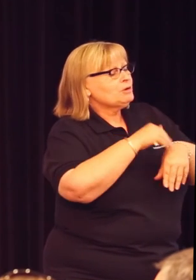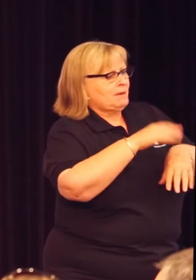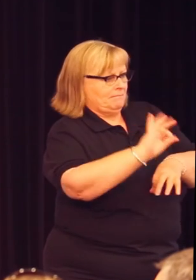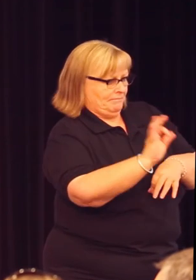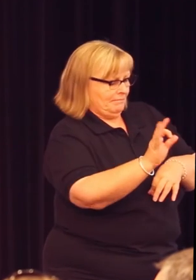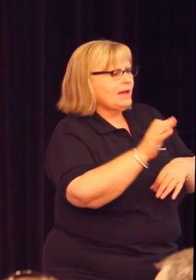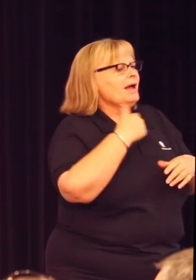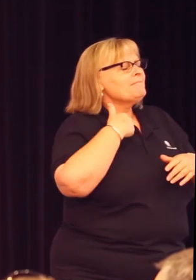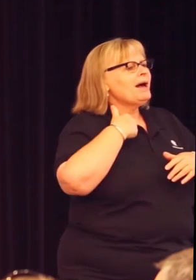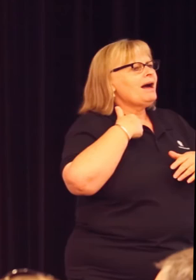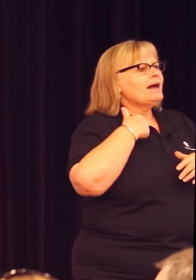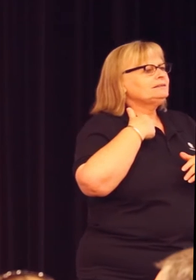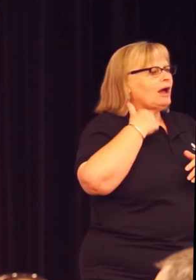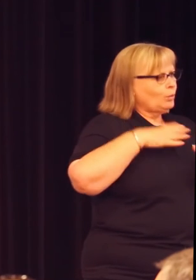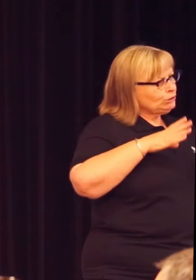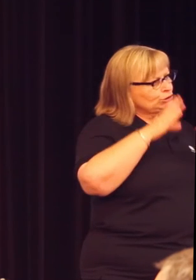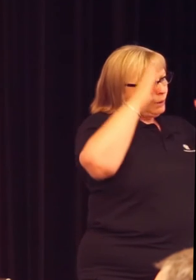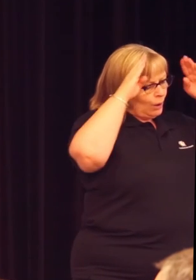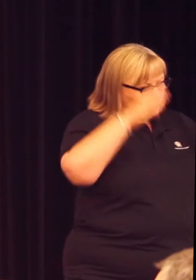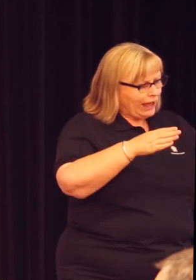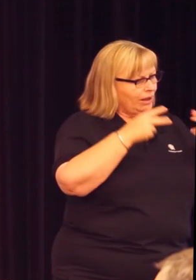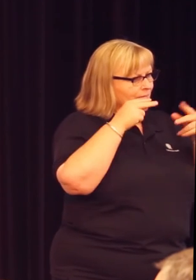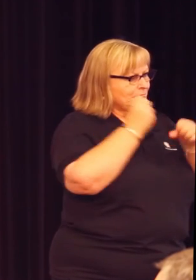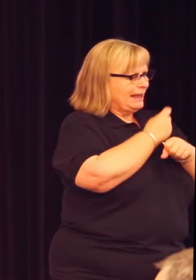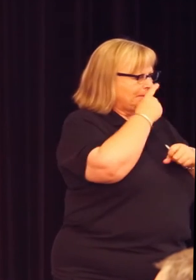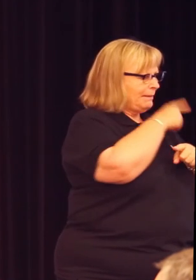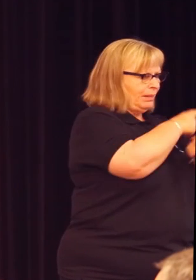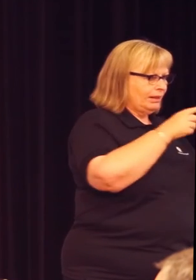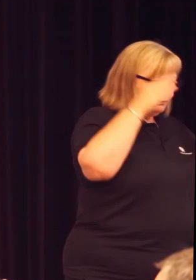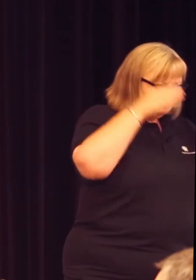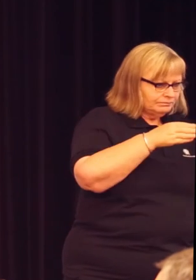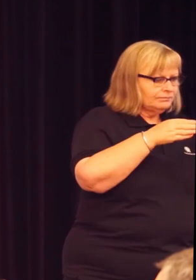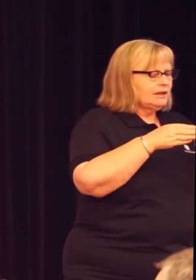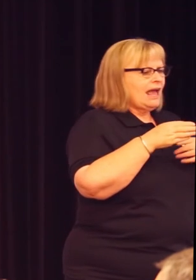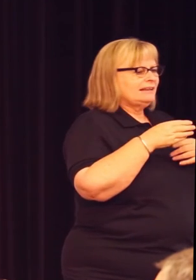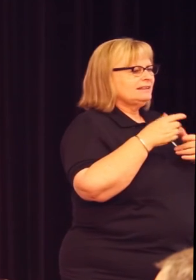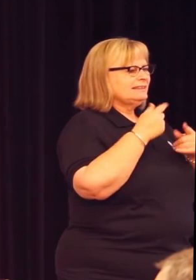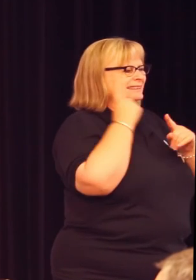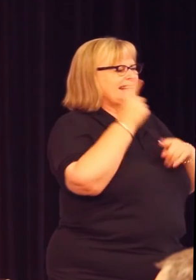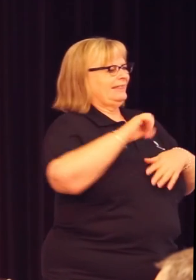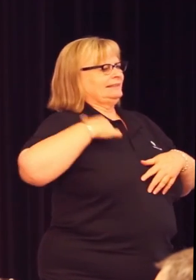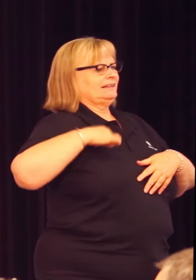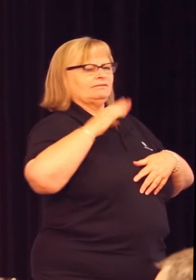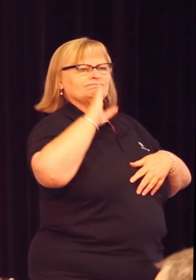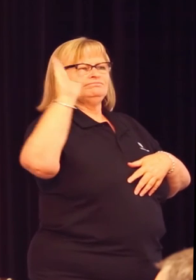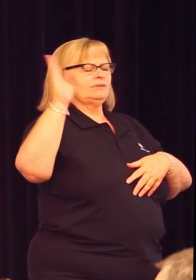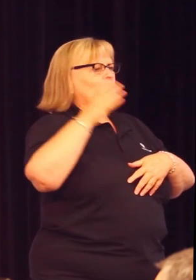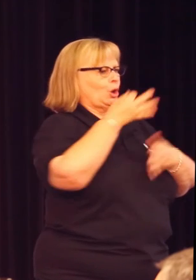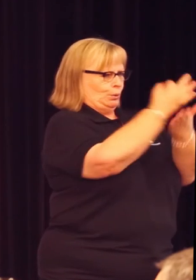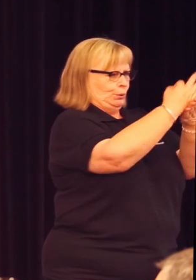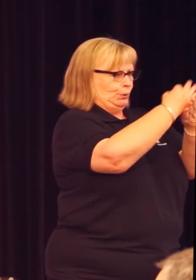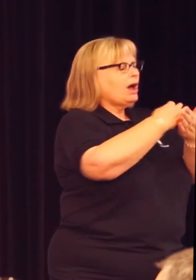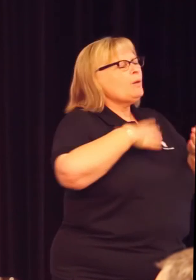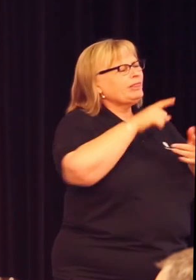we want to do is to refocus people's energy away from talking to empty rooms to actually engaging and thinking